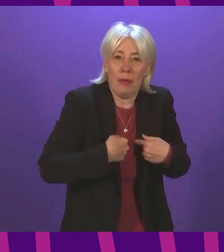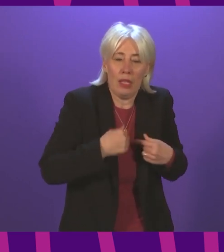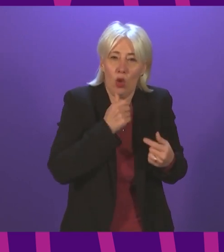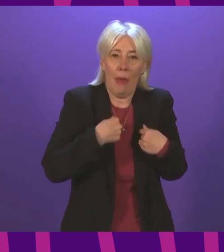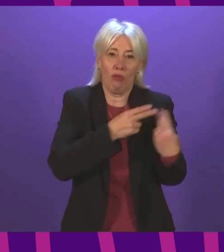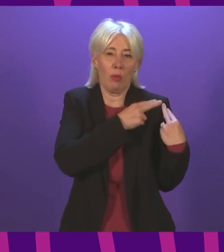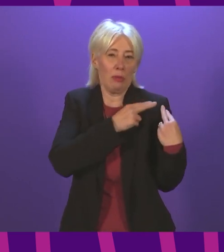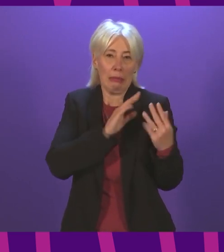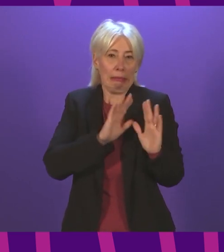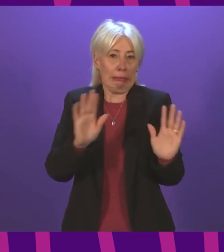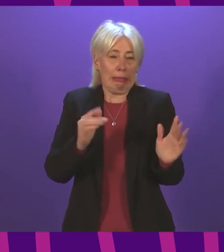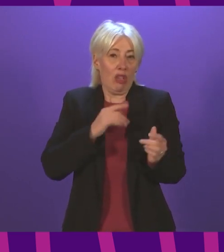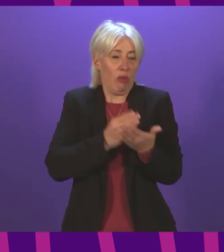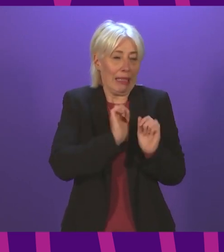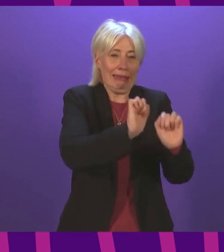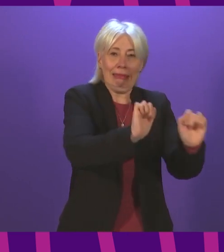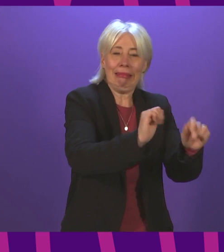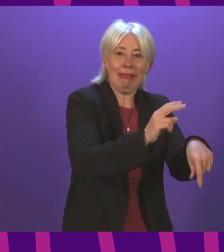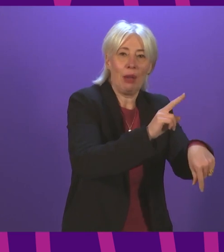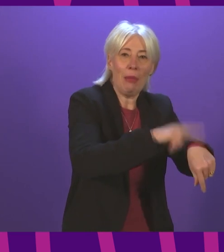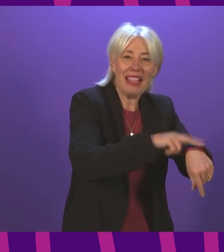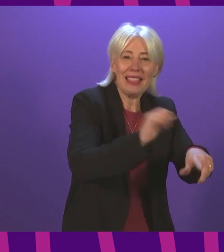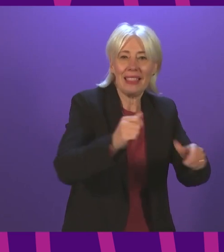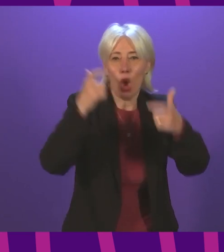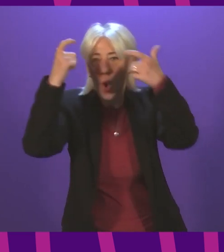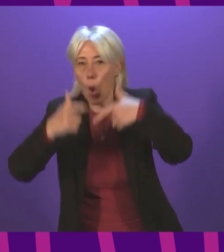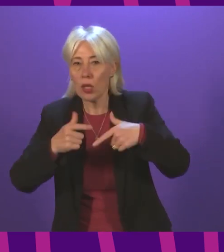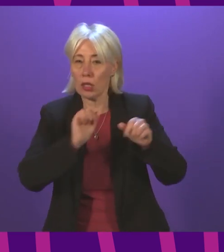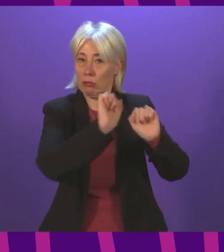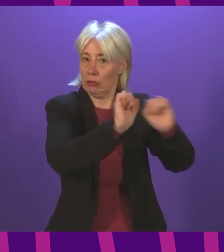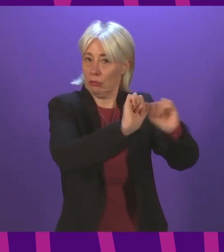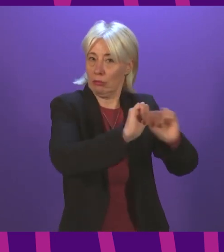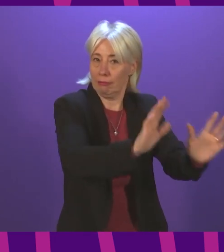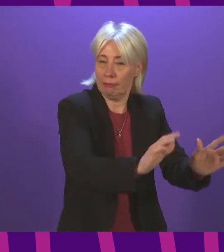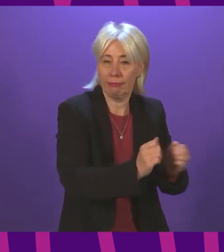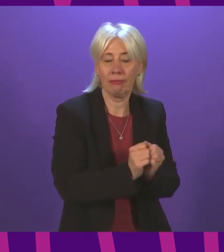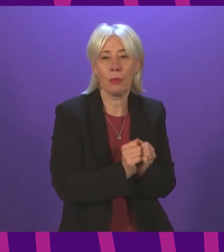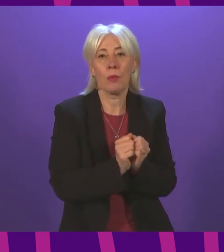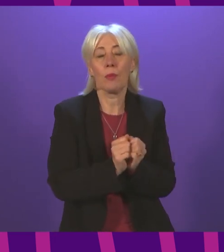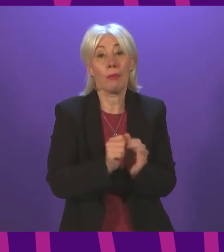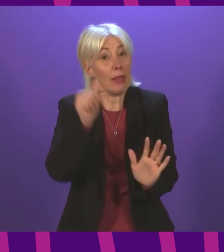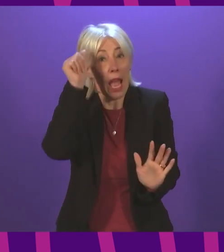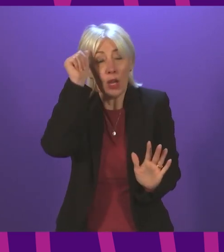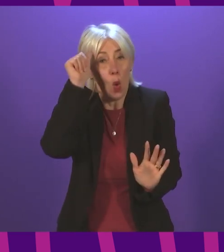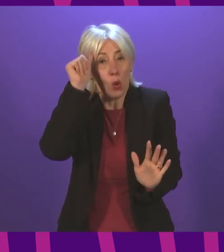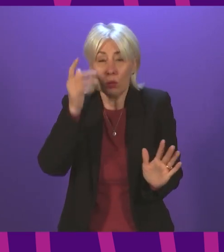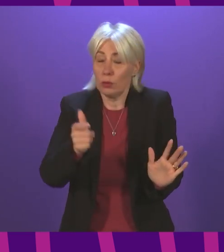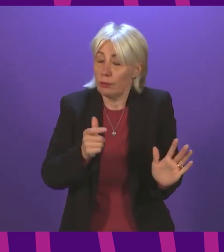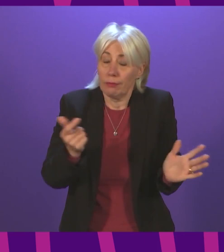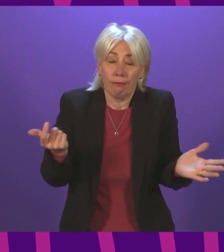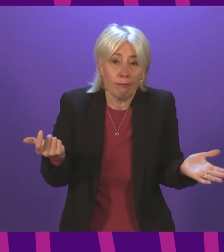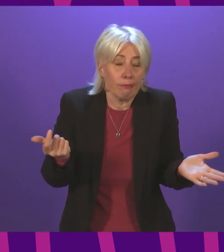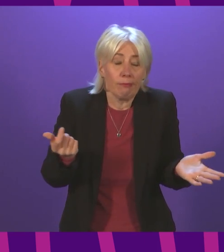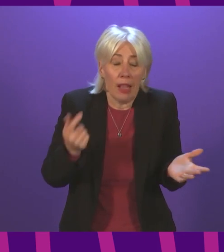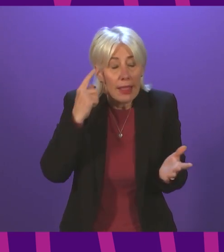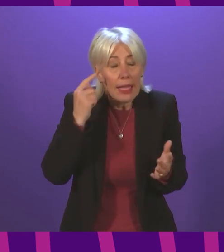me. That is up to the police and the Crown Office. And I know, and again, just as in the previous, I think